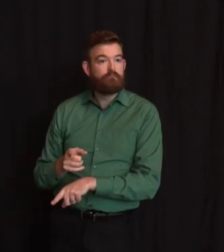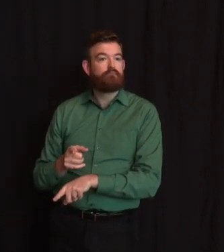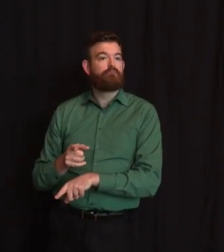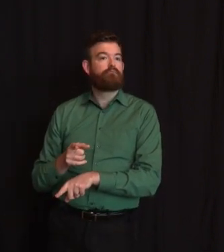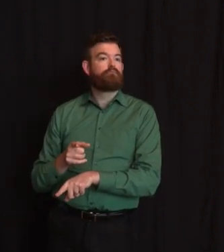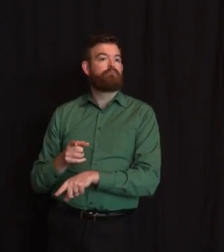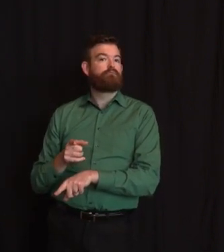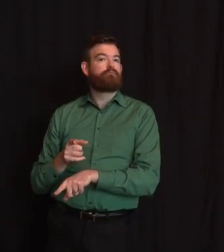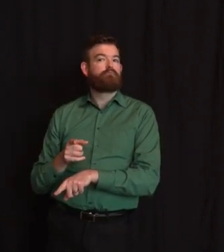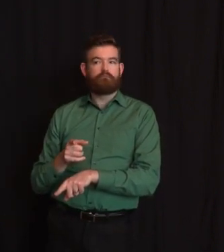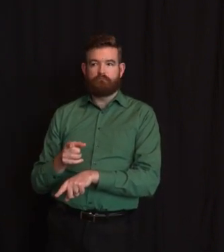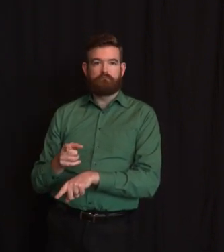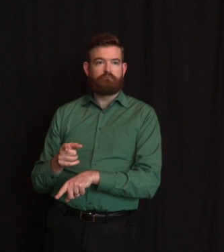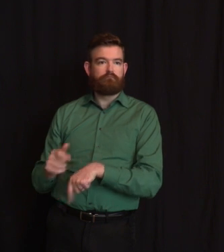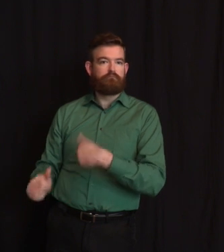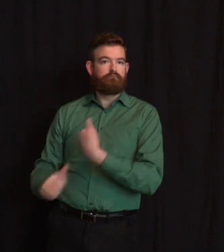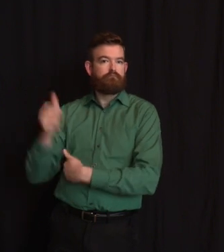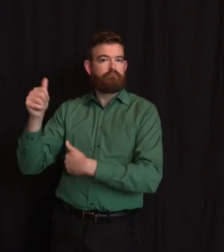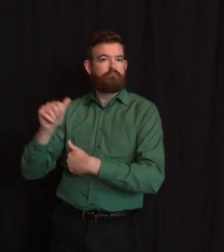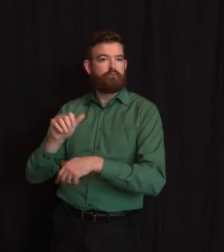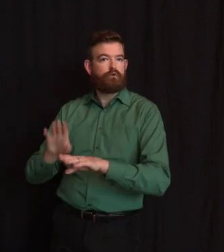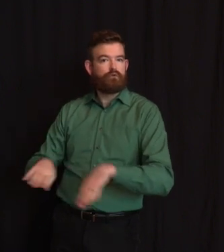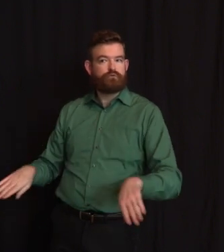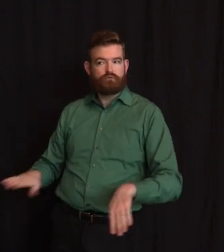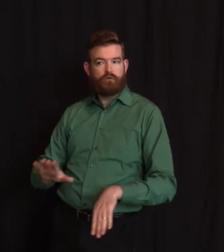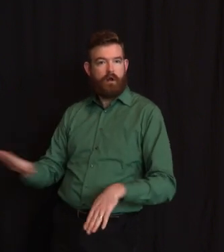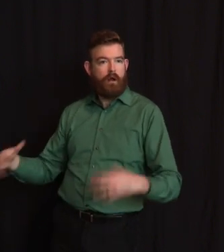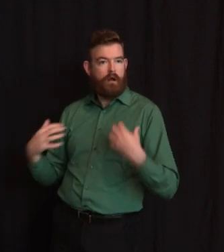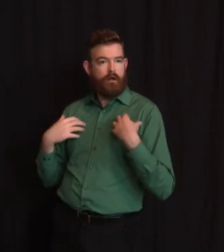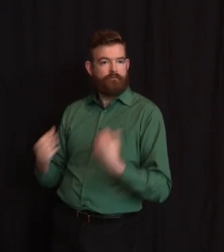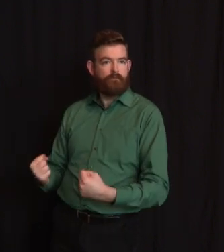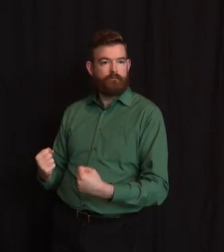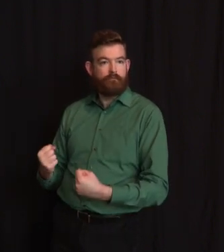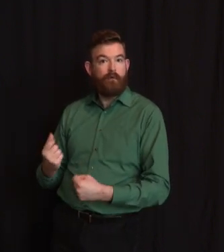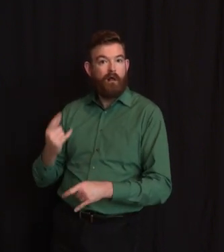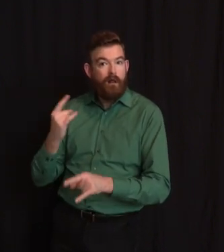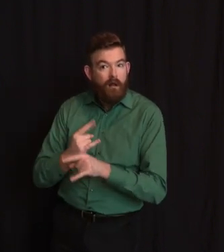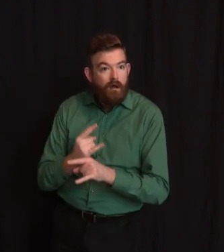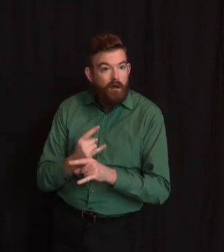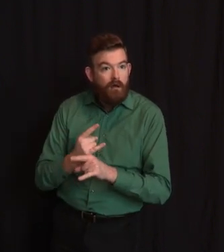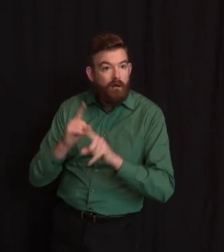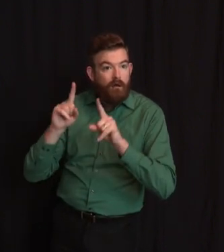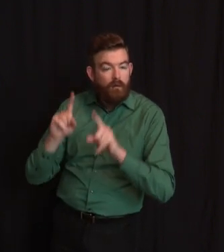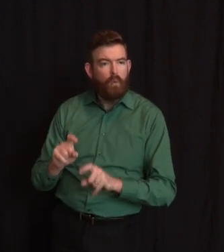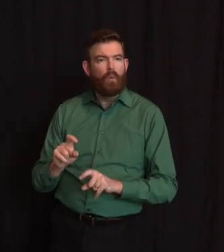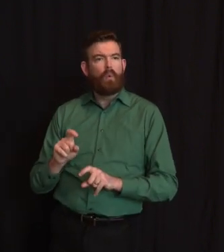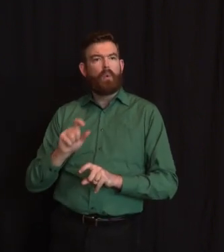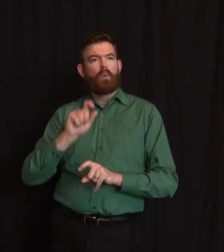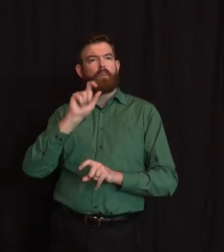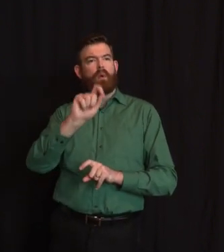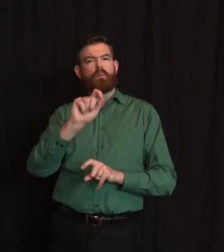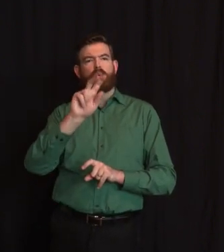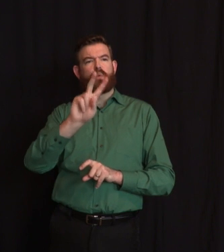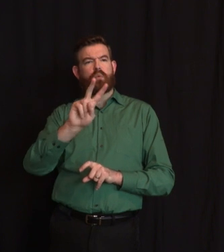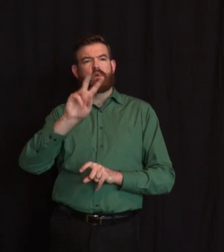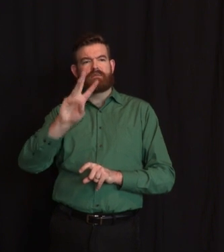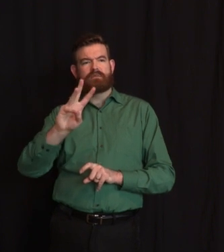test revealed she was a 0.26 BAC. In Elizabeth, seven were cited. Having been previously warned to